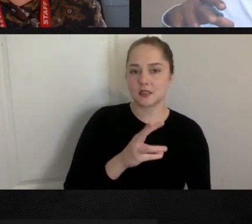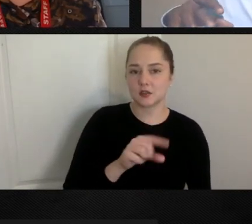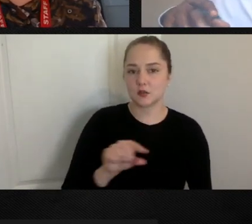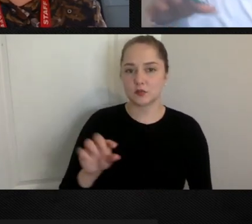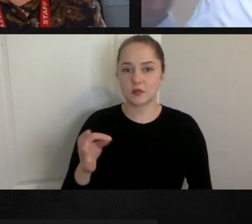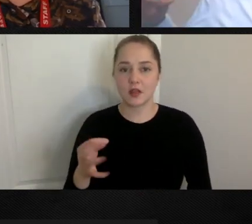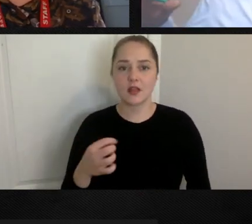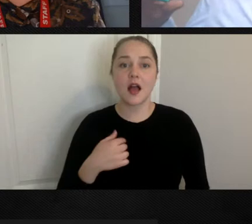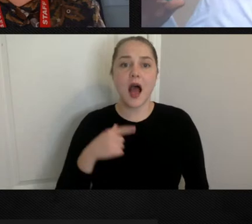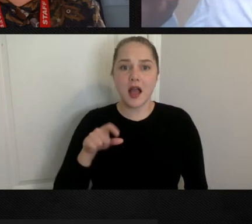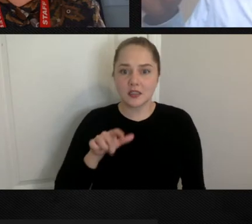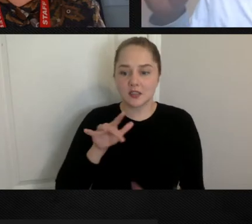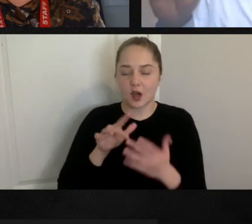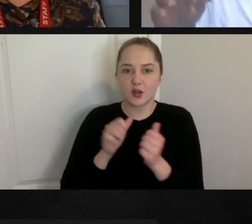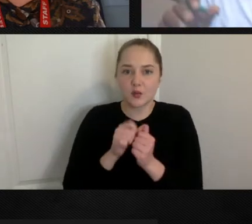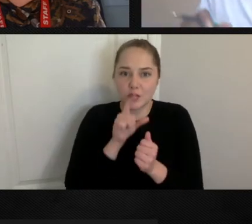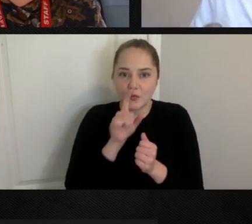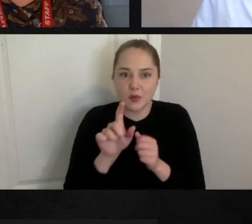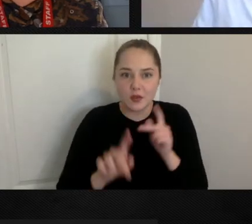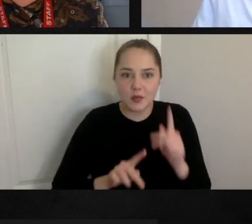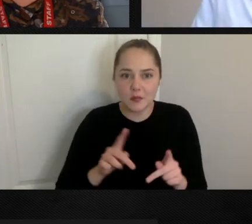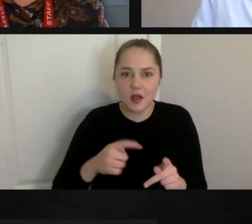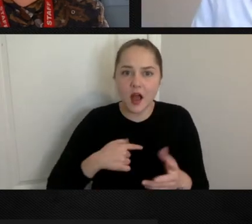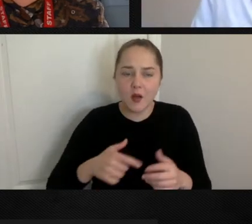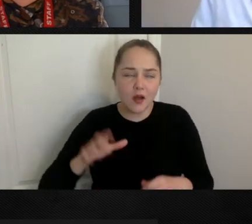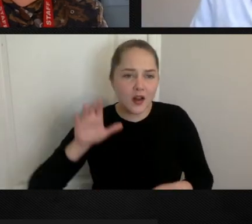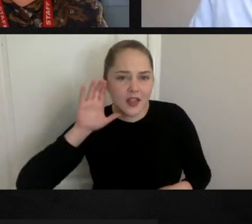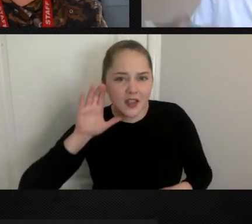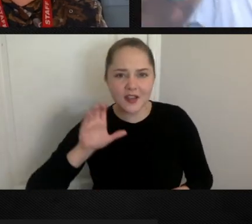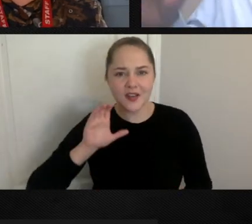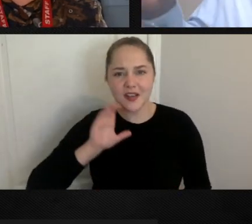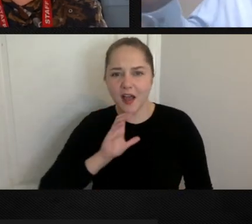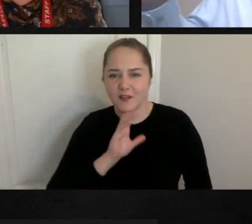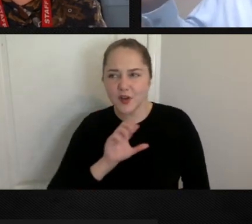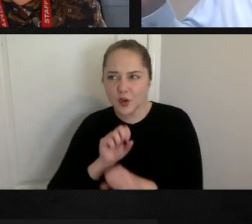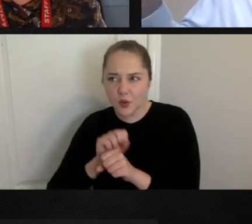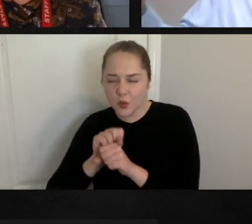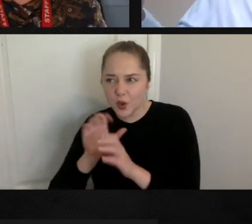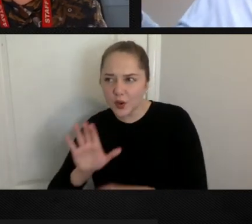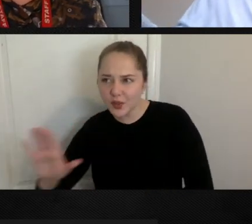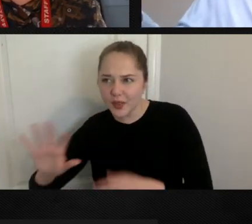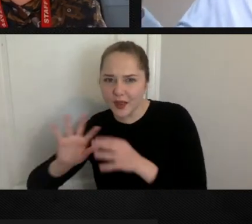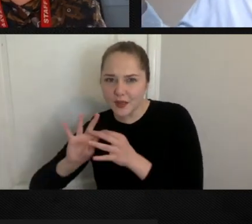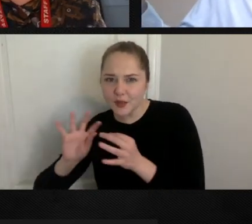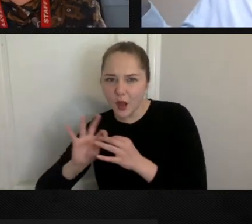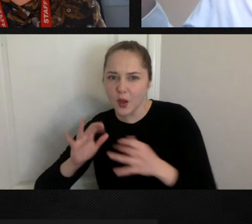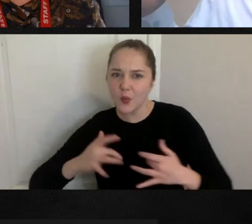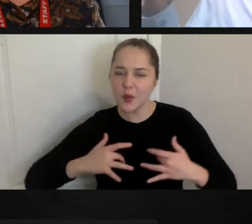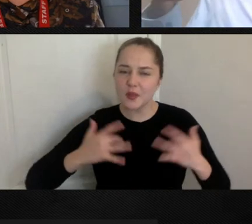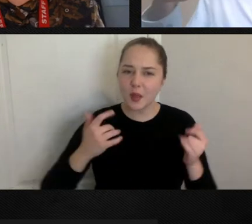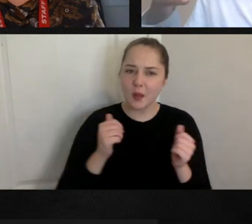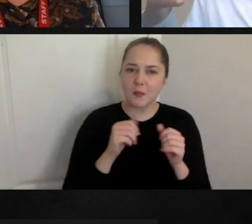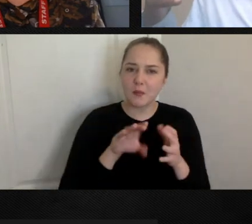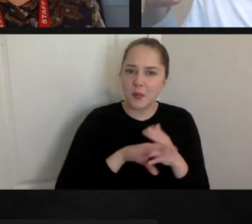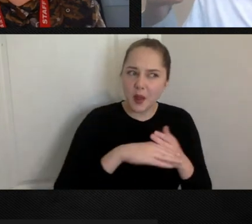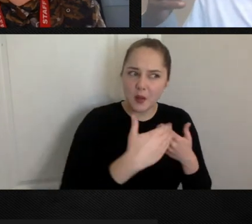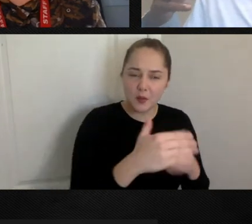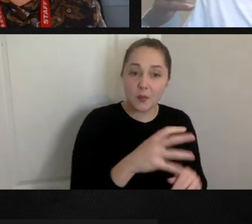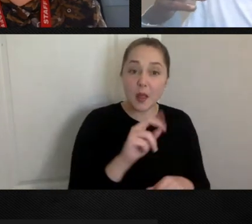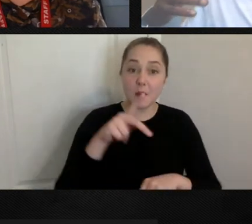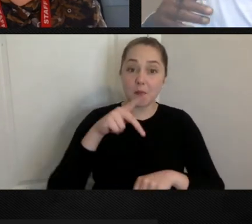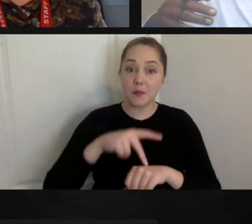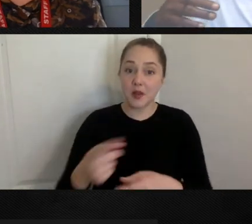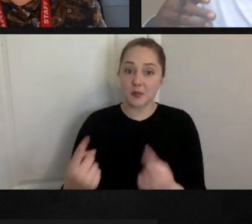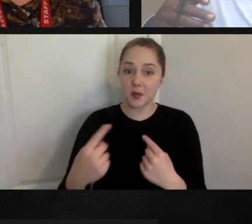contact with real people. I need to hear what the cafeteria worker is talking, what's going on in the boiler room. And the principal comes to my